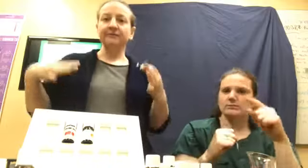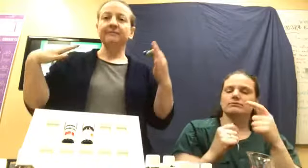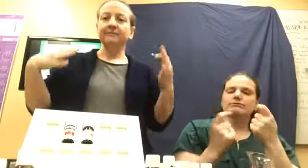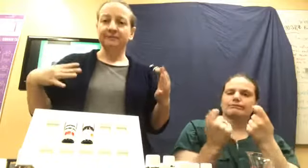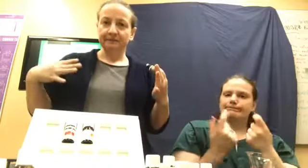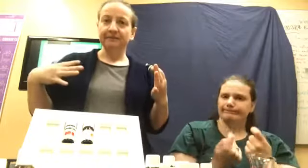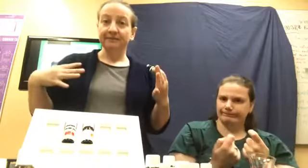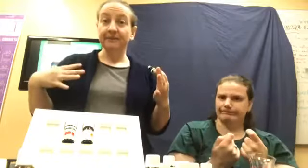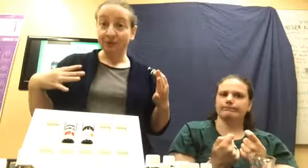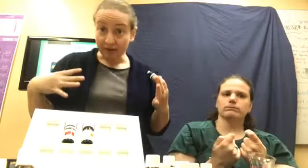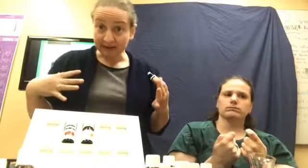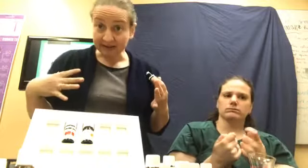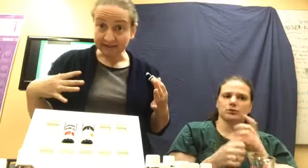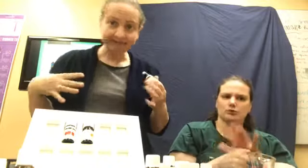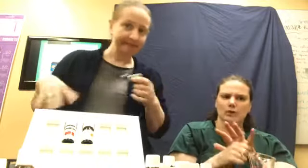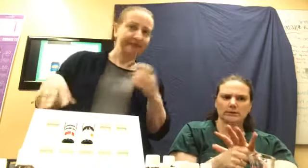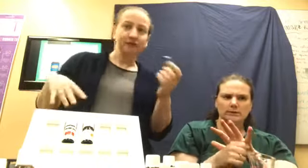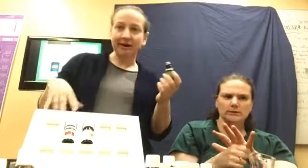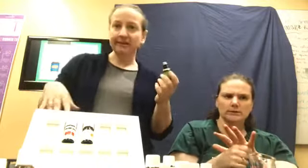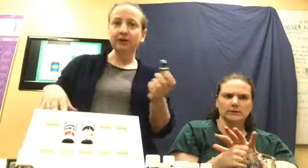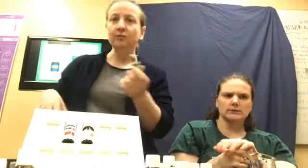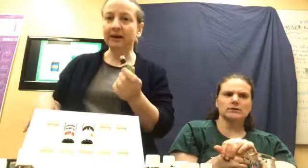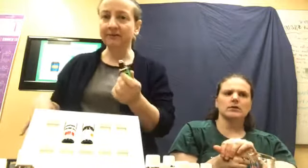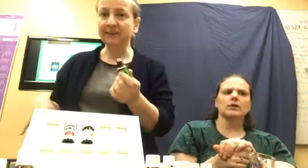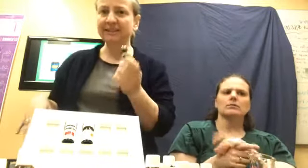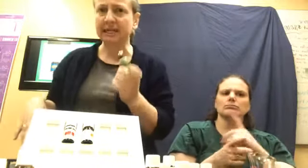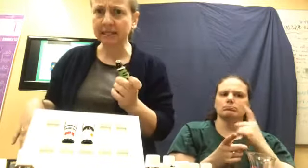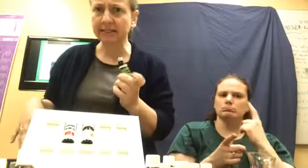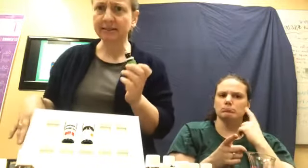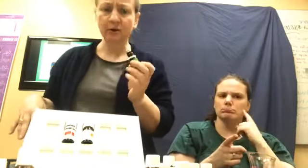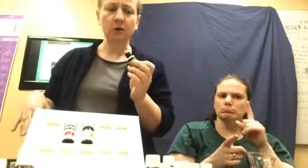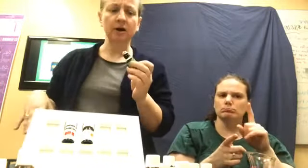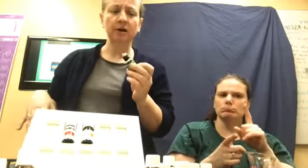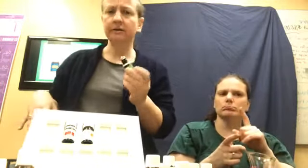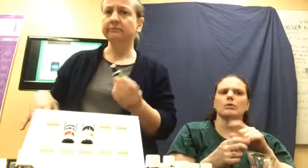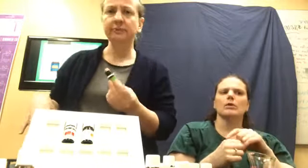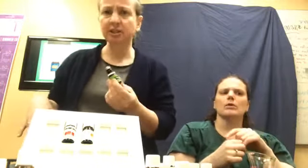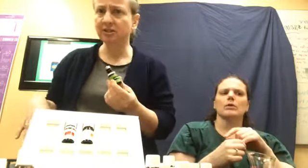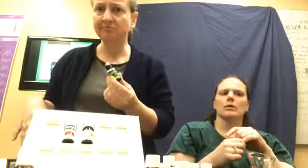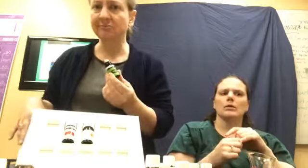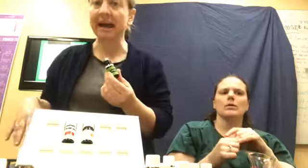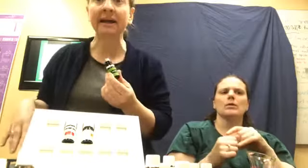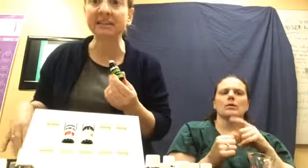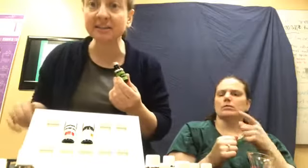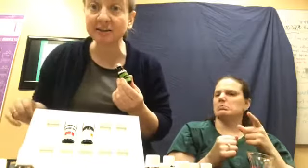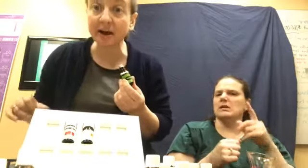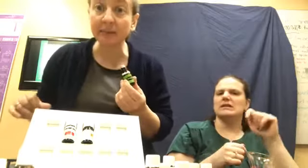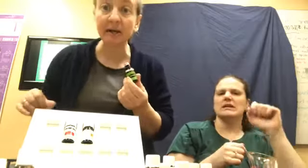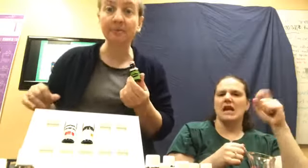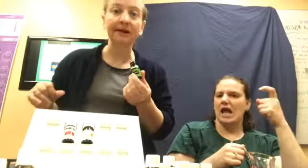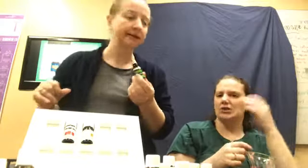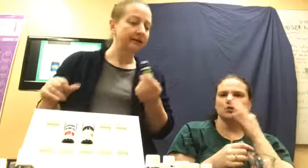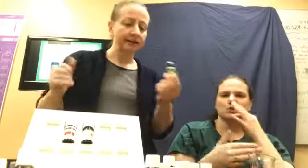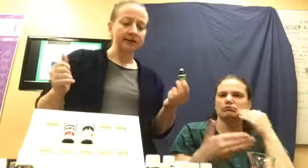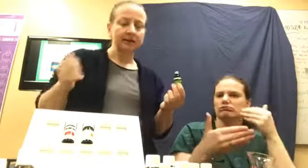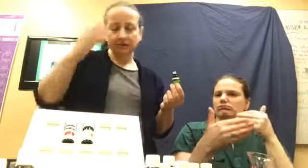stress, driving or whatever it is. Kids or just taxes are coming up. Right. Uh,